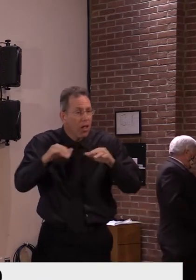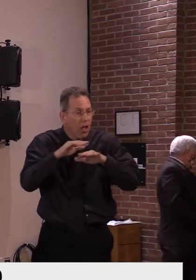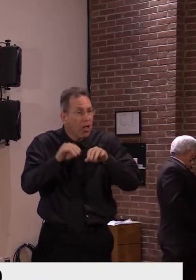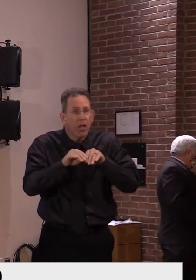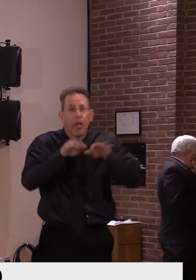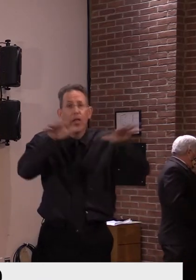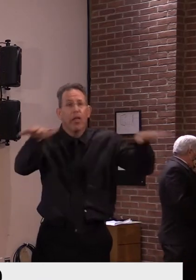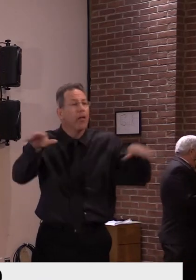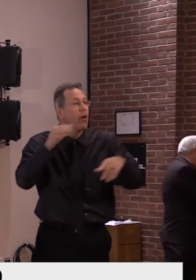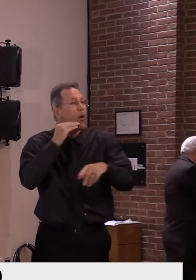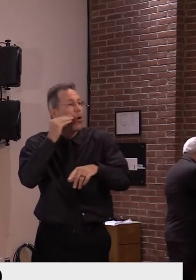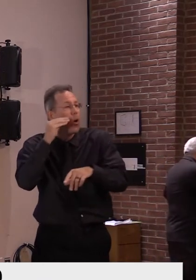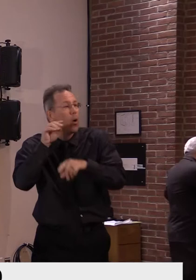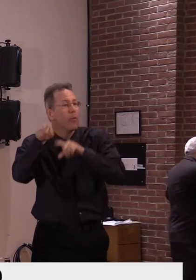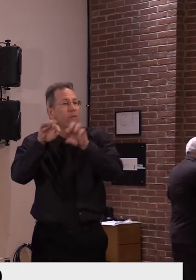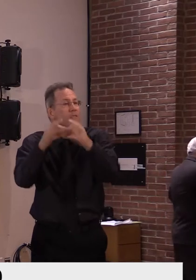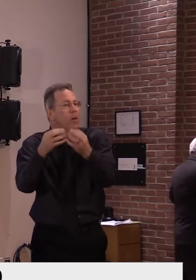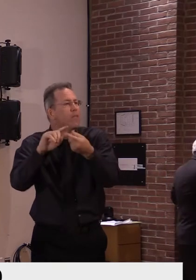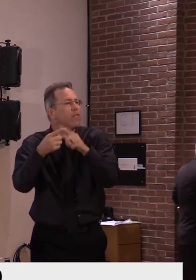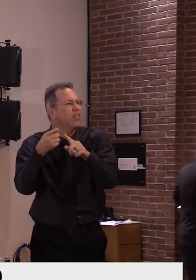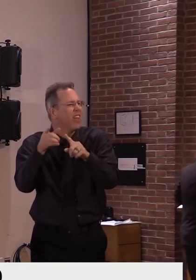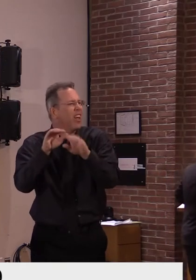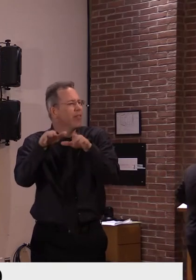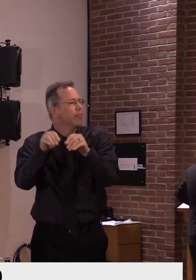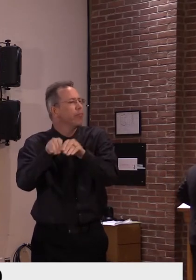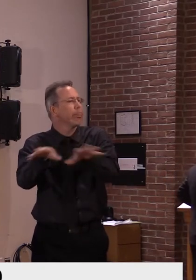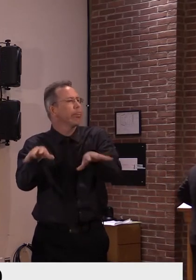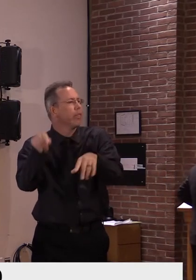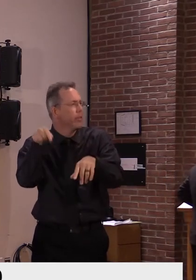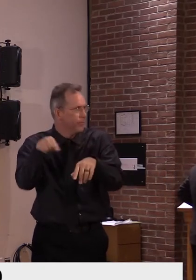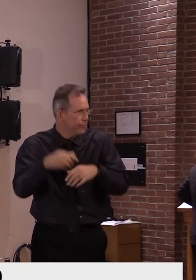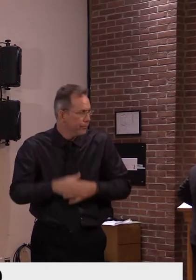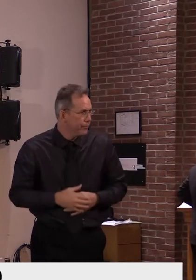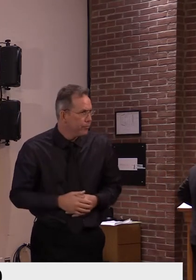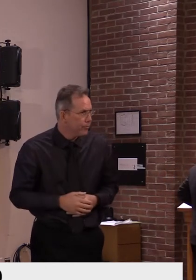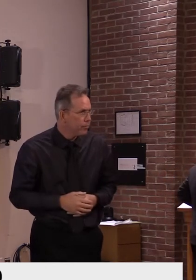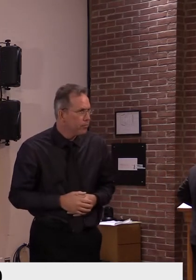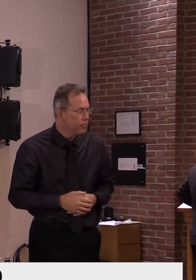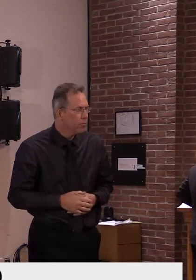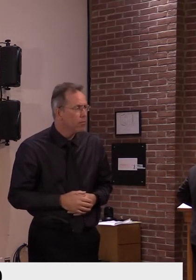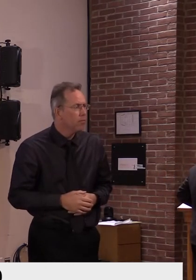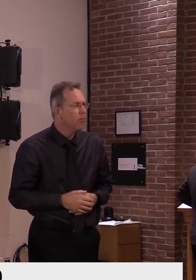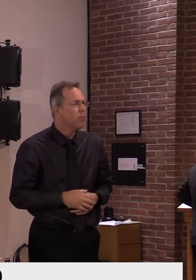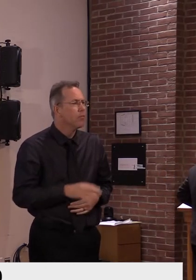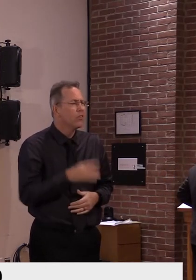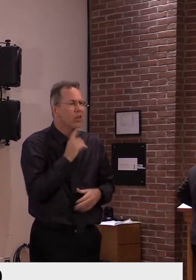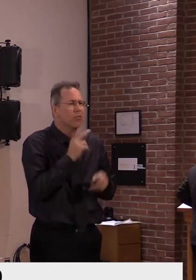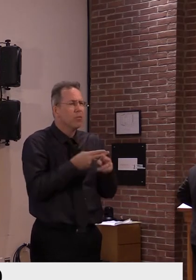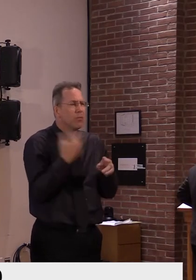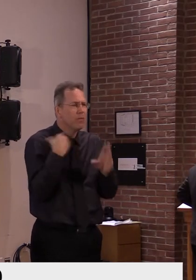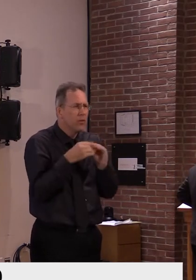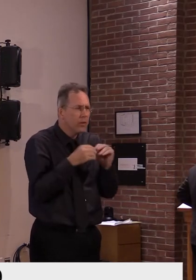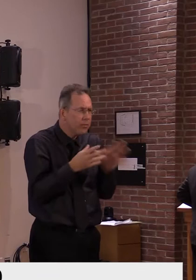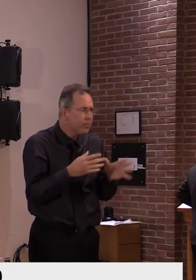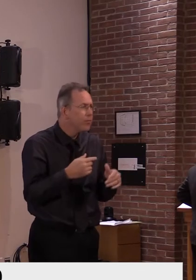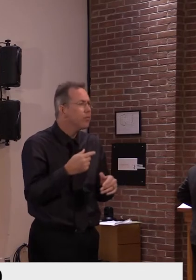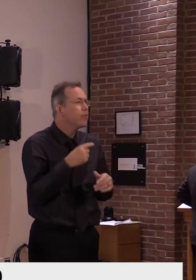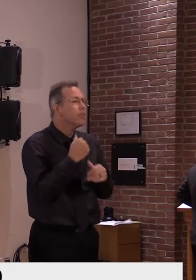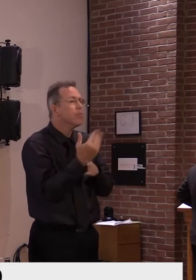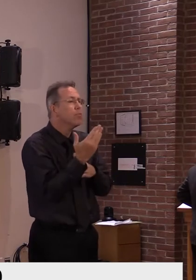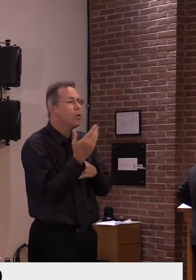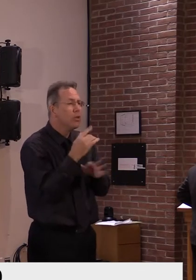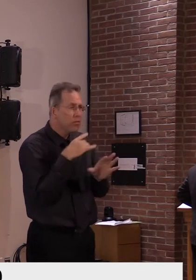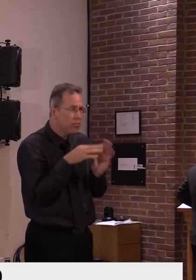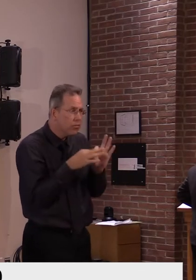And as I made in my, as I said in my original comments, um, the majority of cases are actually in the